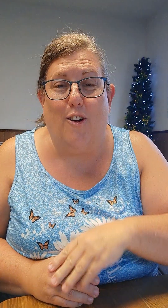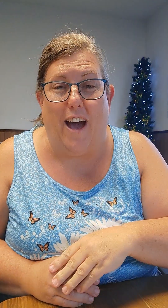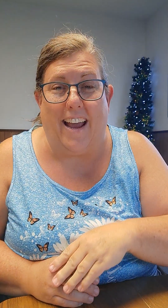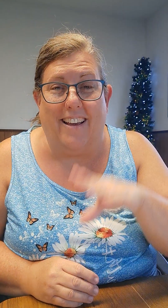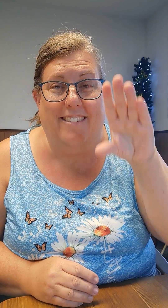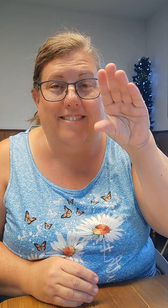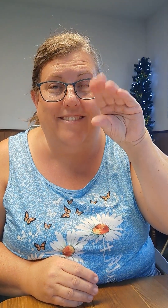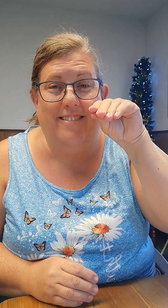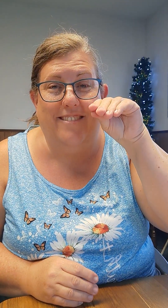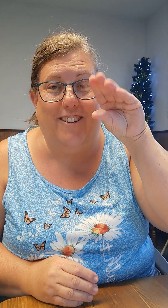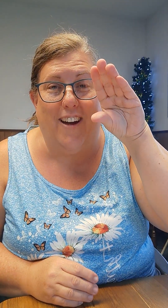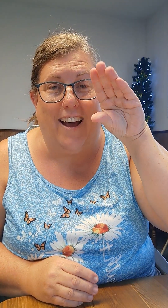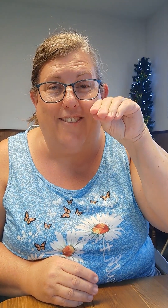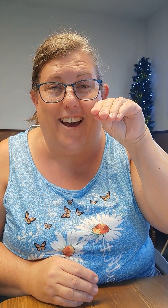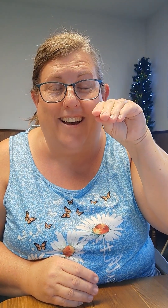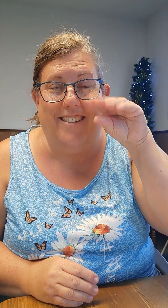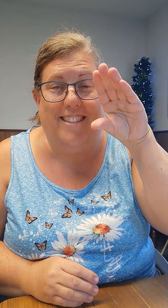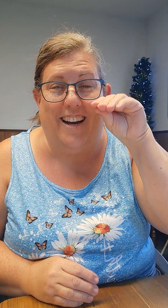Crack. Crack. Crack. Crack. Duck.